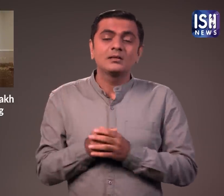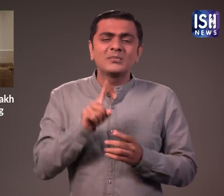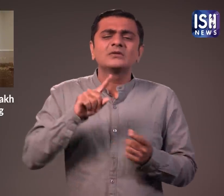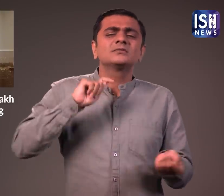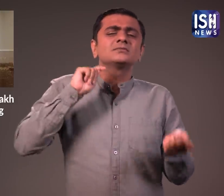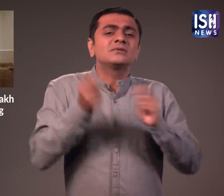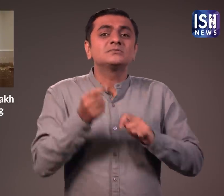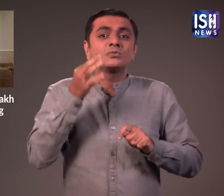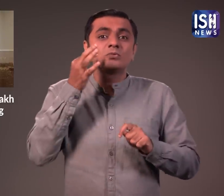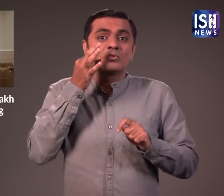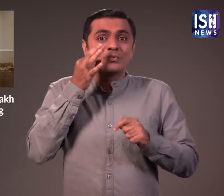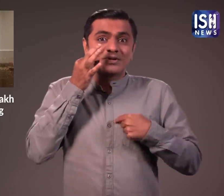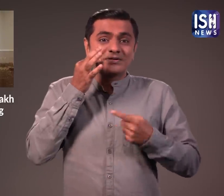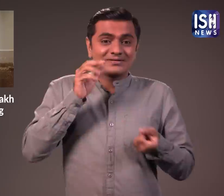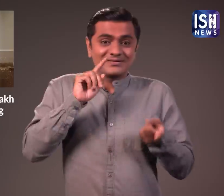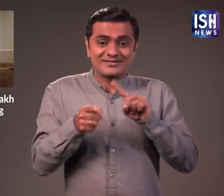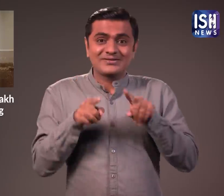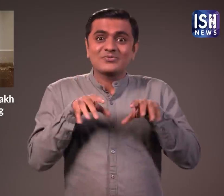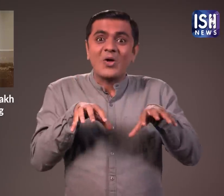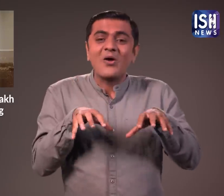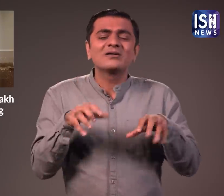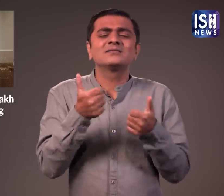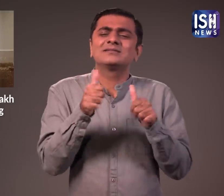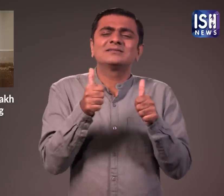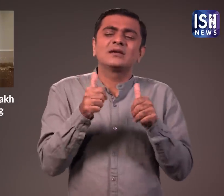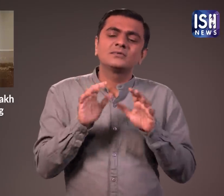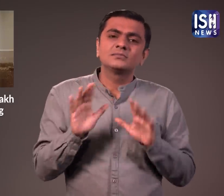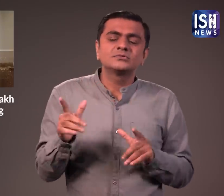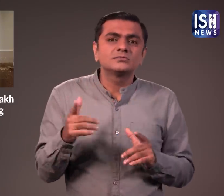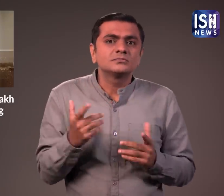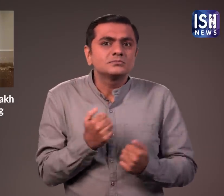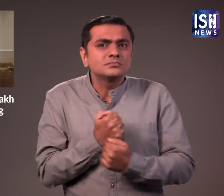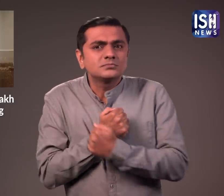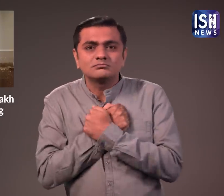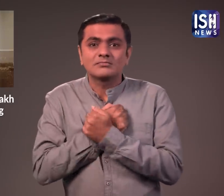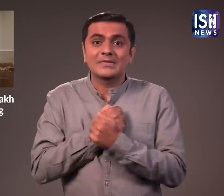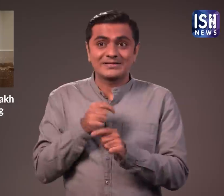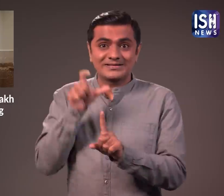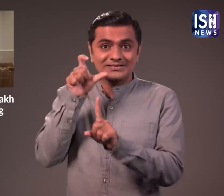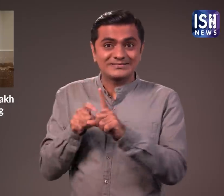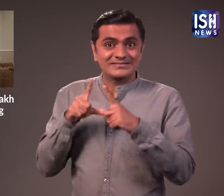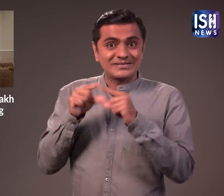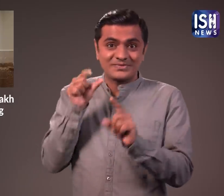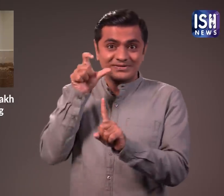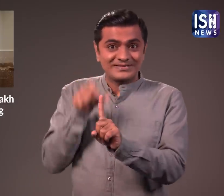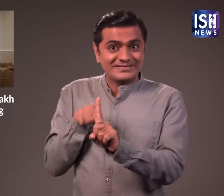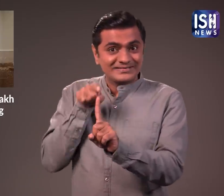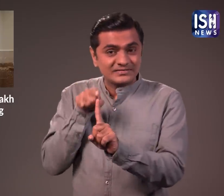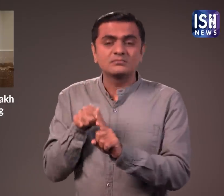He knew it would never be possible for him to become a dog, so the man approached a company named Zepet.